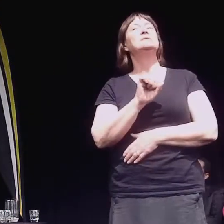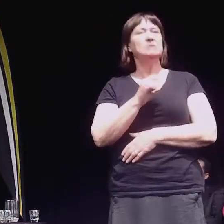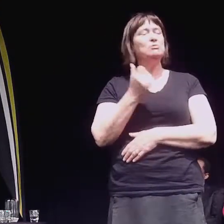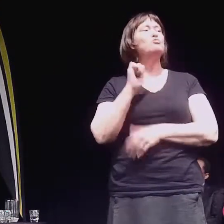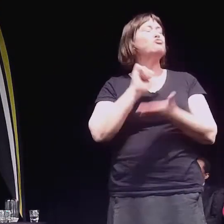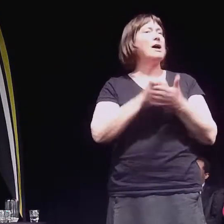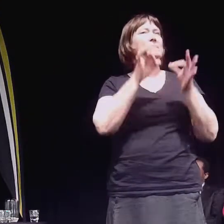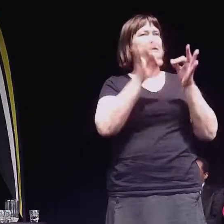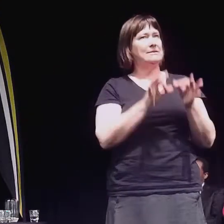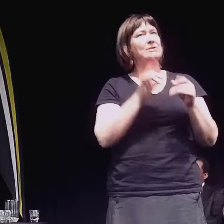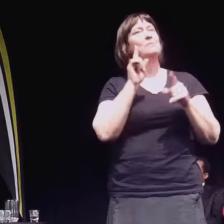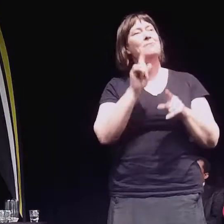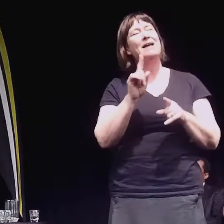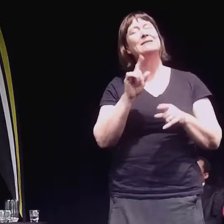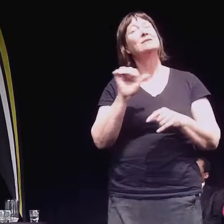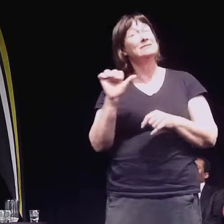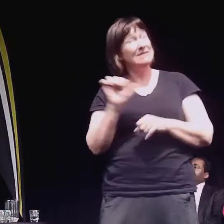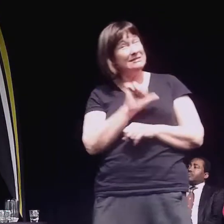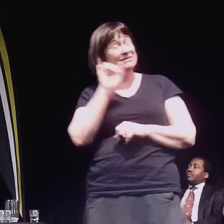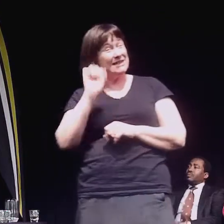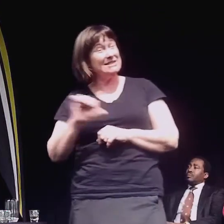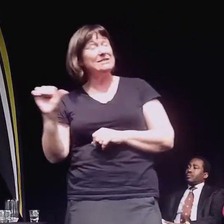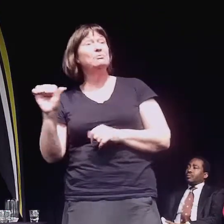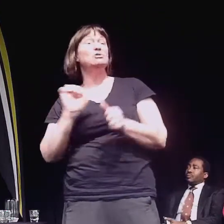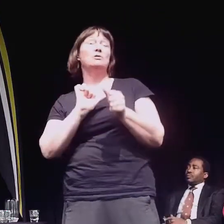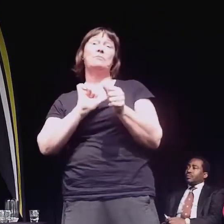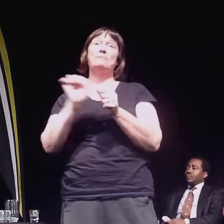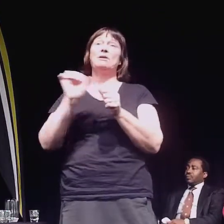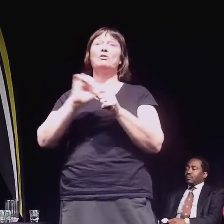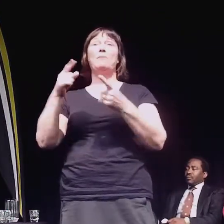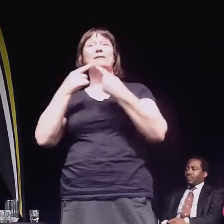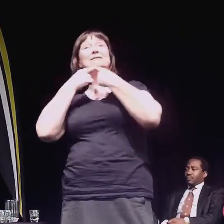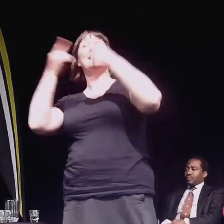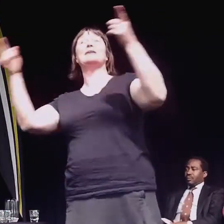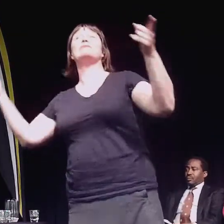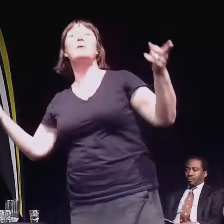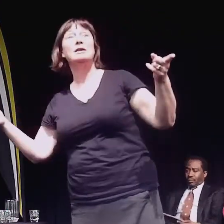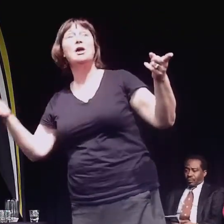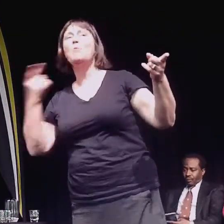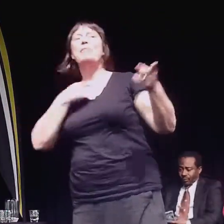It's not the mayor and council that releases it, it's actually the CEO. Thank you.